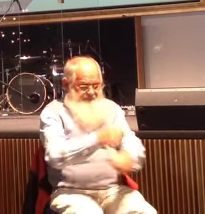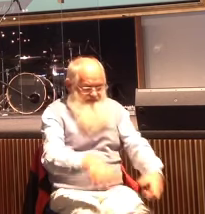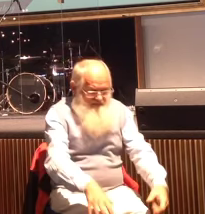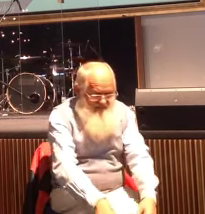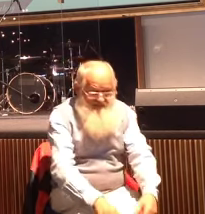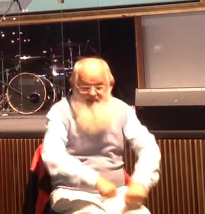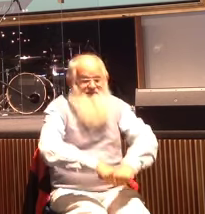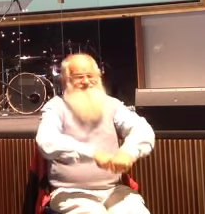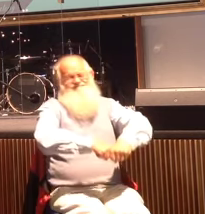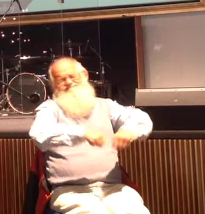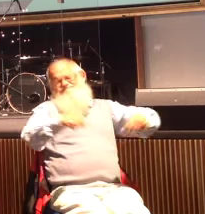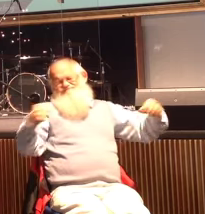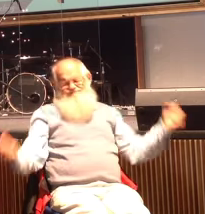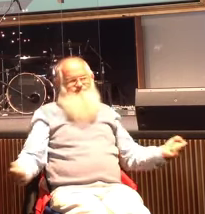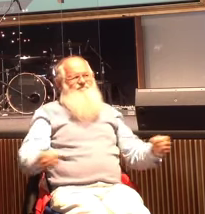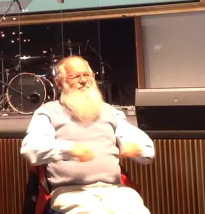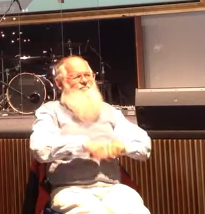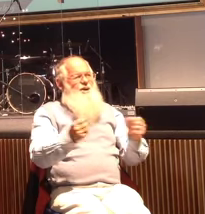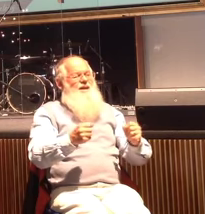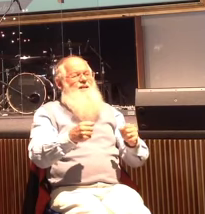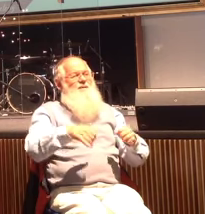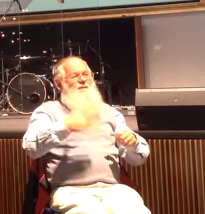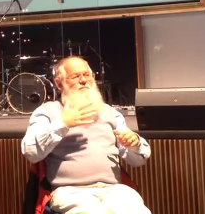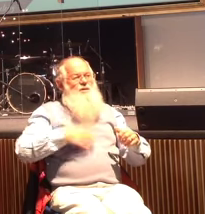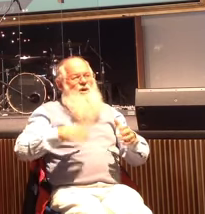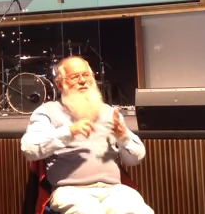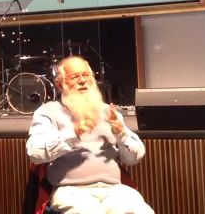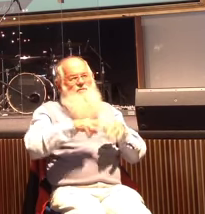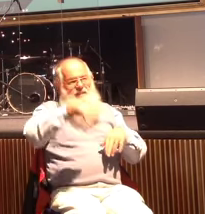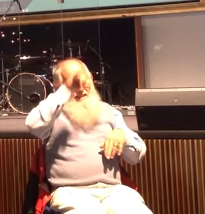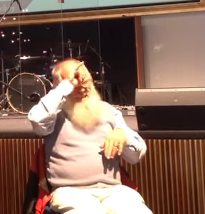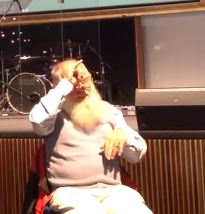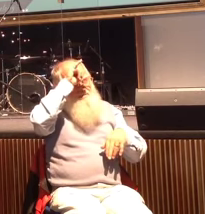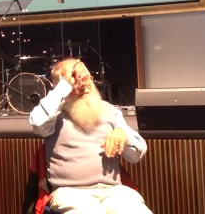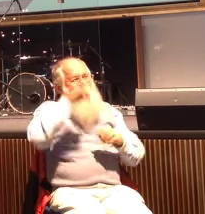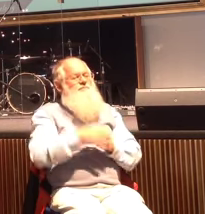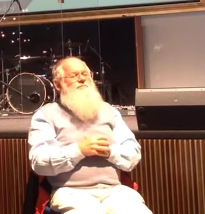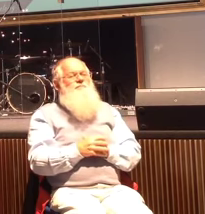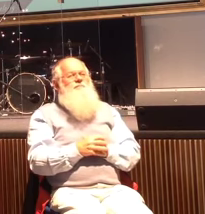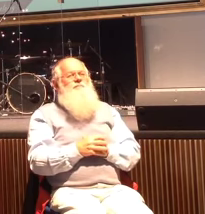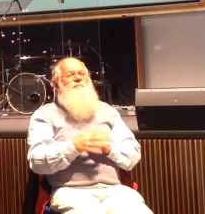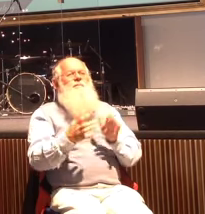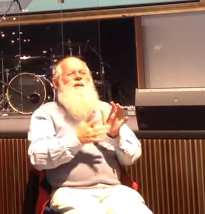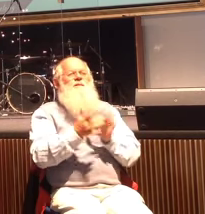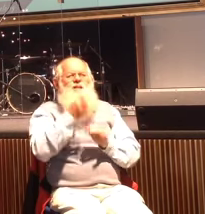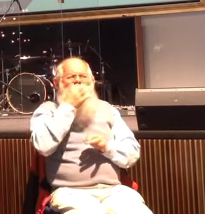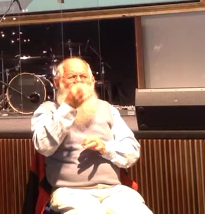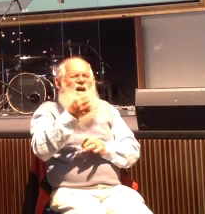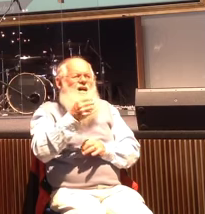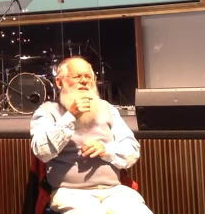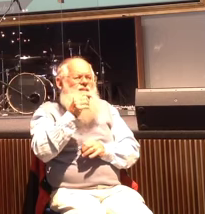and had been driven by the demon into a solitary place. Jesus asked him, What is your name?